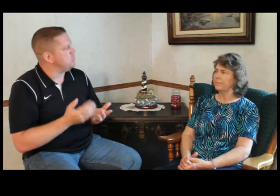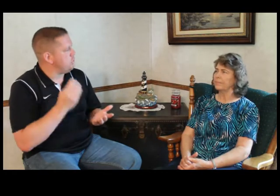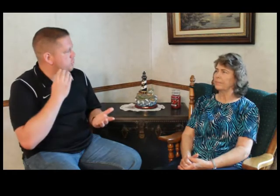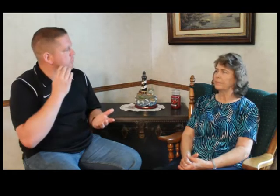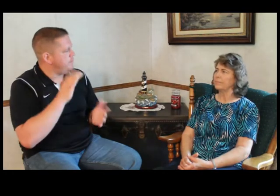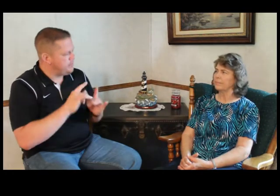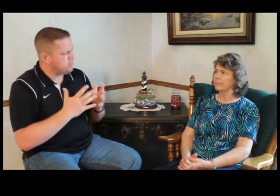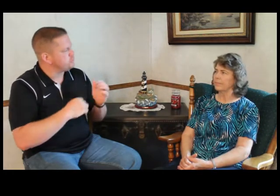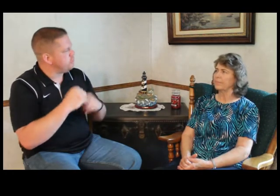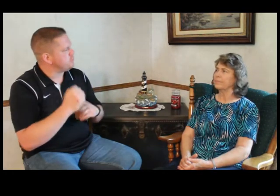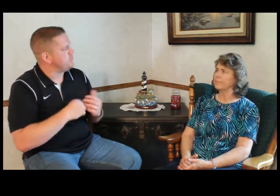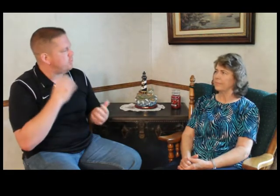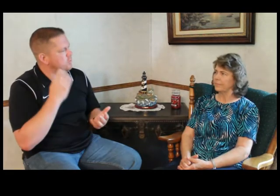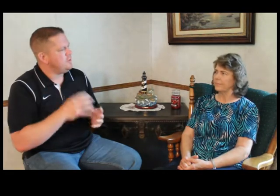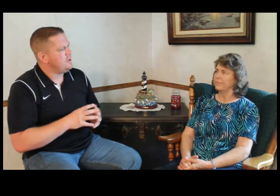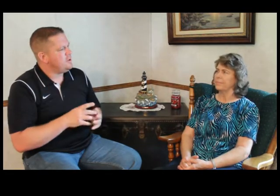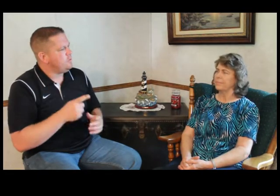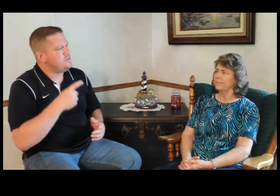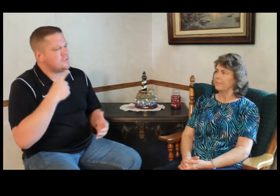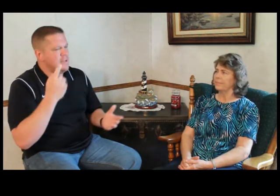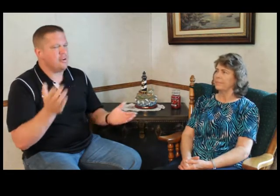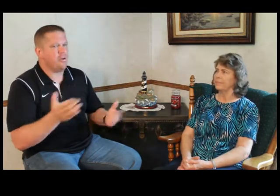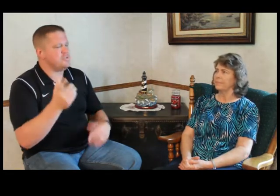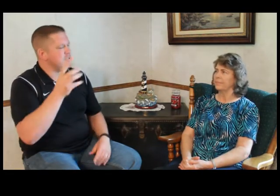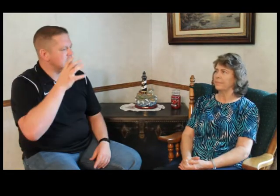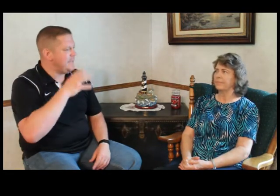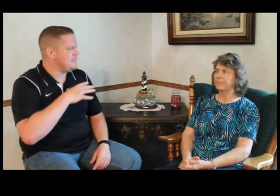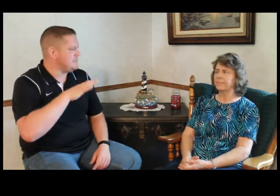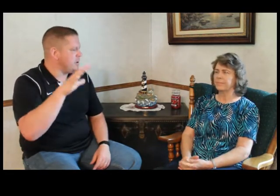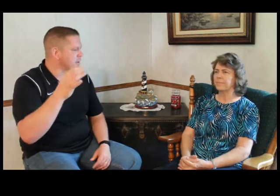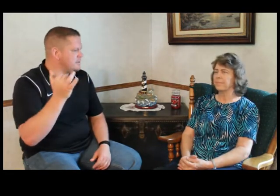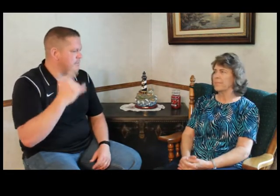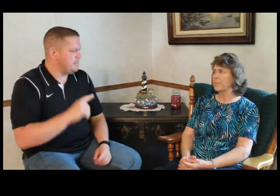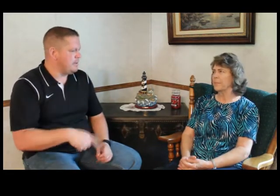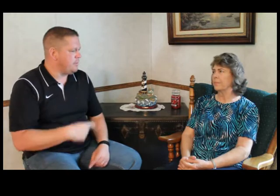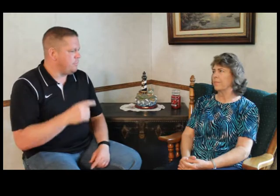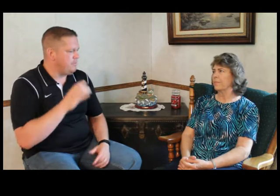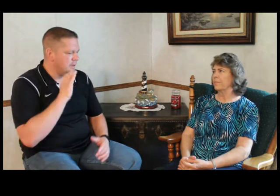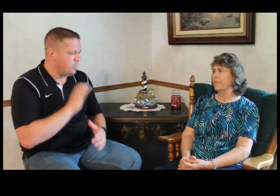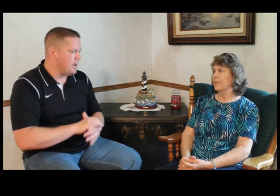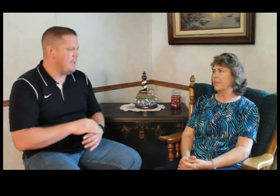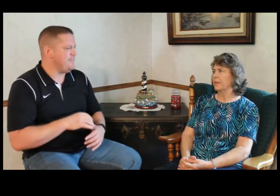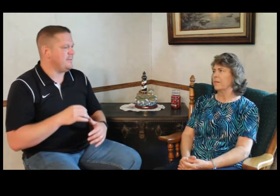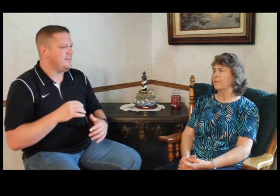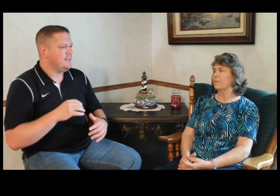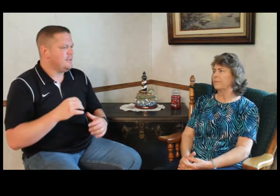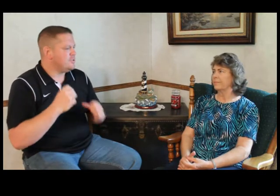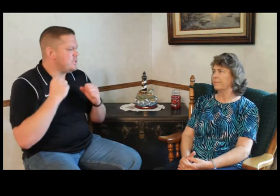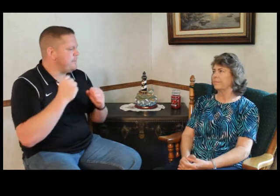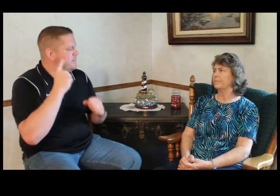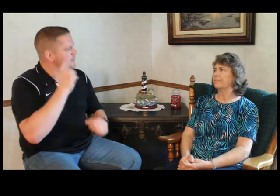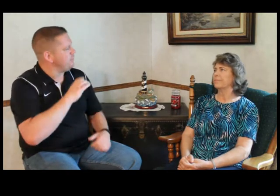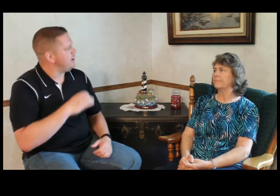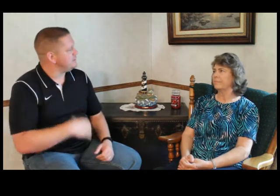structure of the home. What would you say to encourage these ladies in the audience today about being a wife and a champion for Christ?